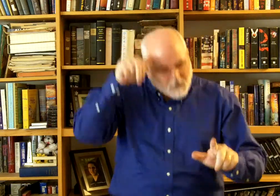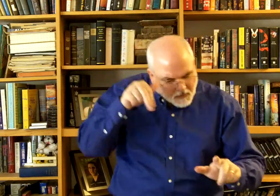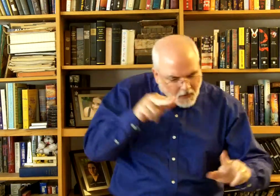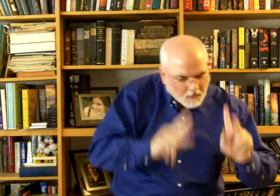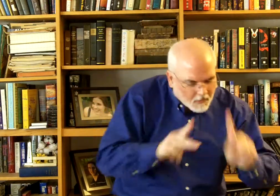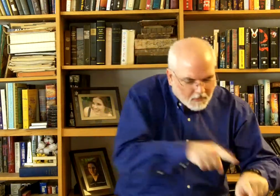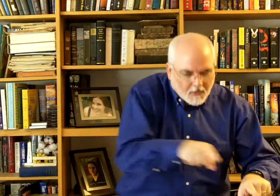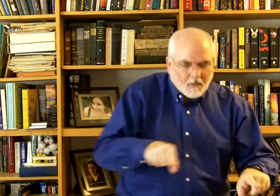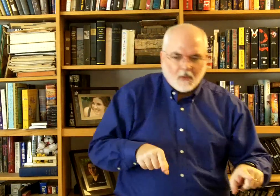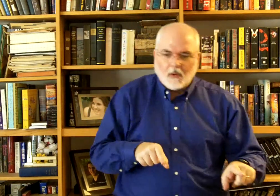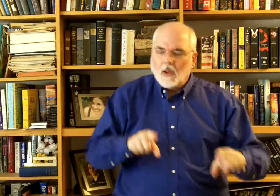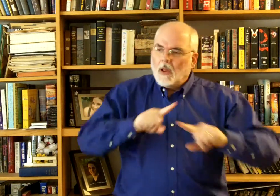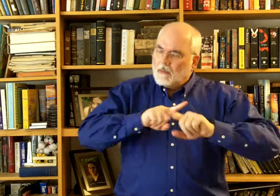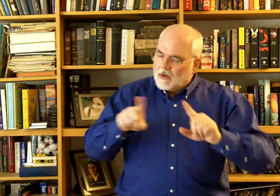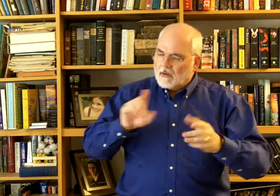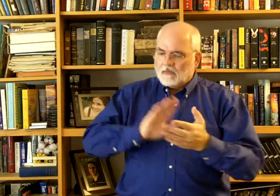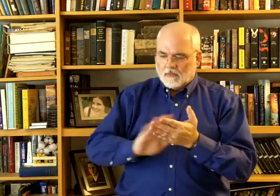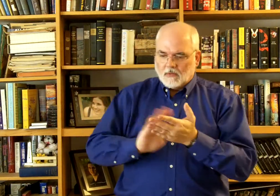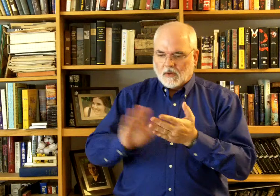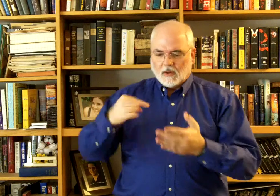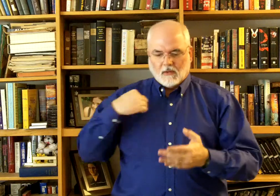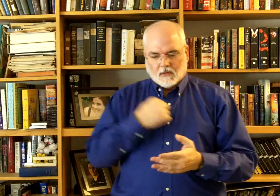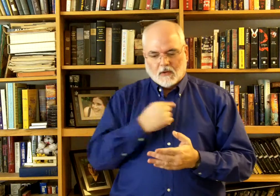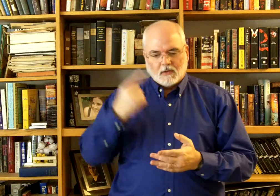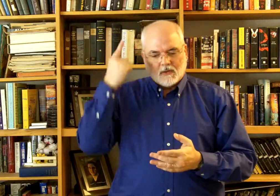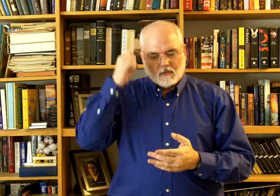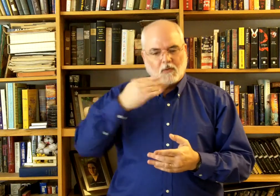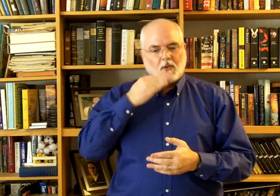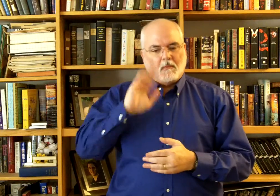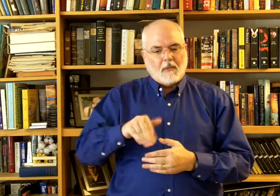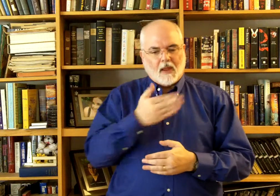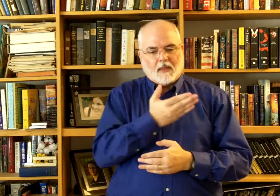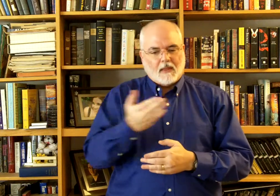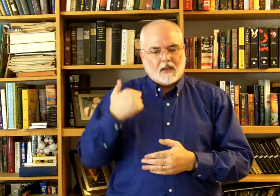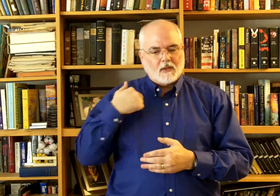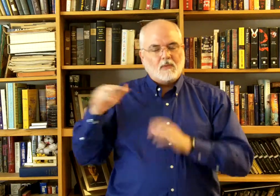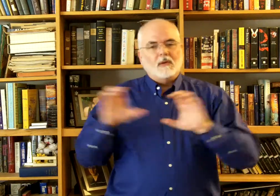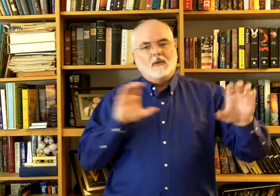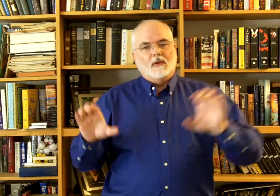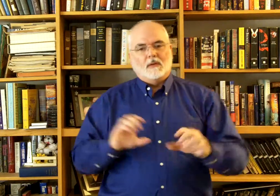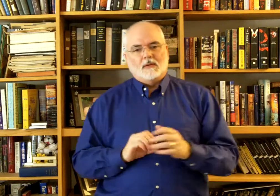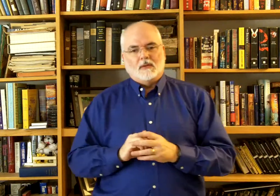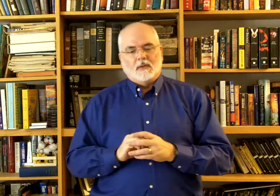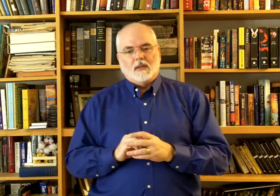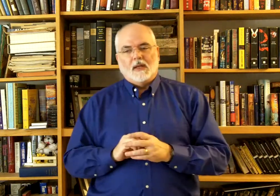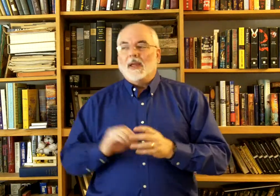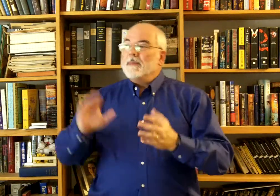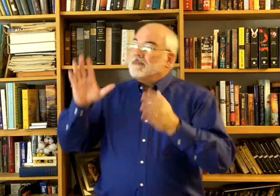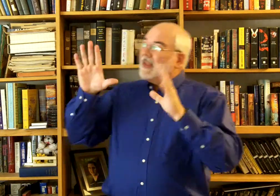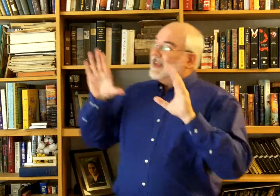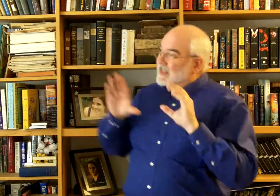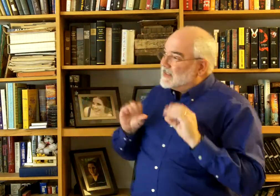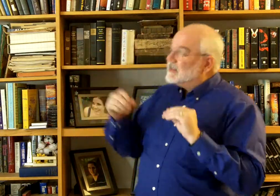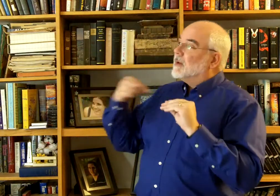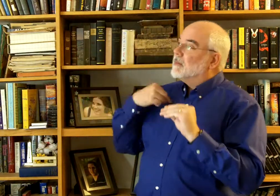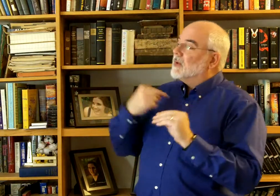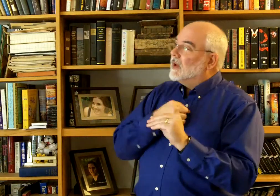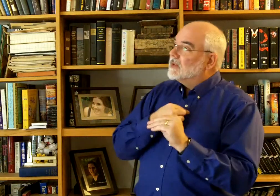but forgive us for the bad things we do. Accept us as your